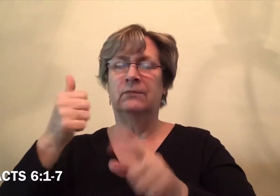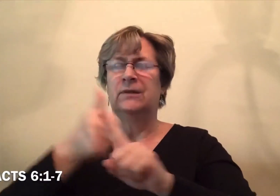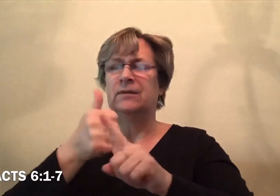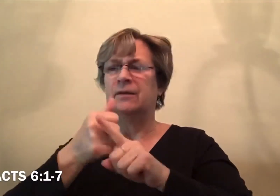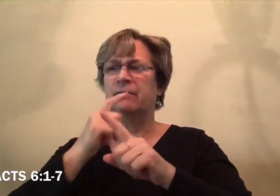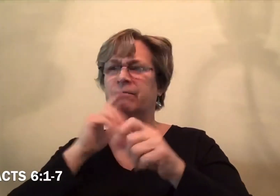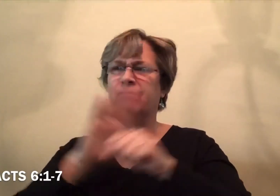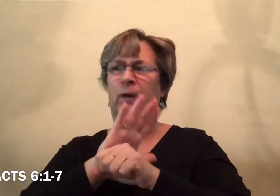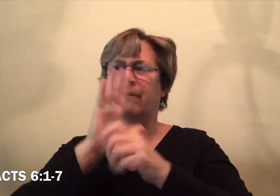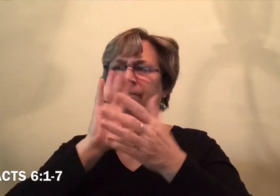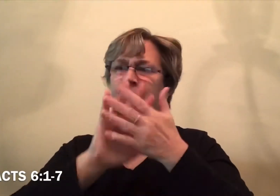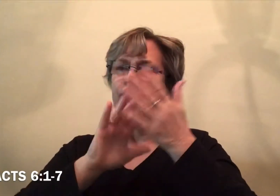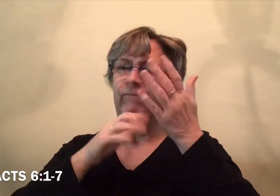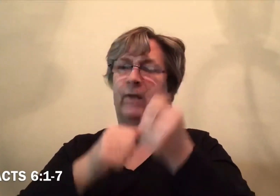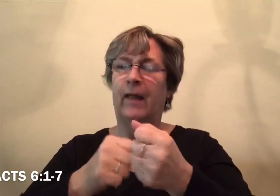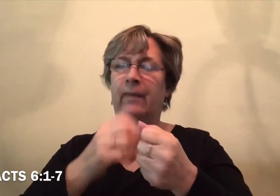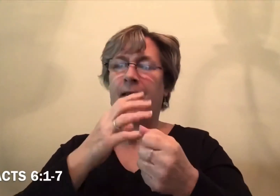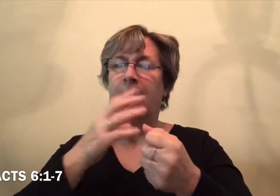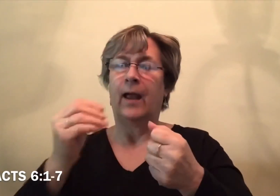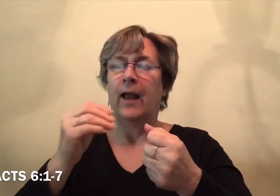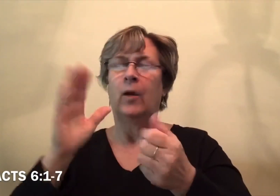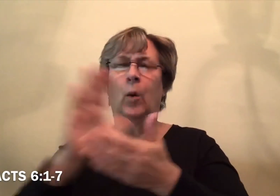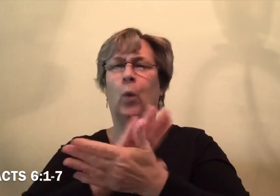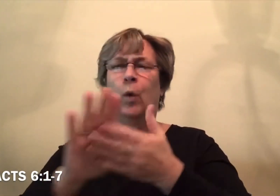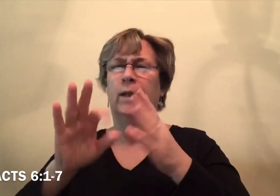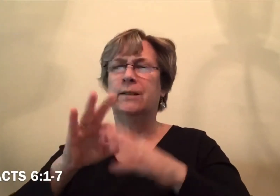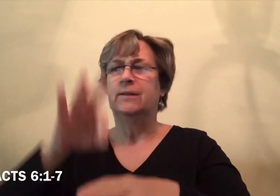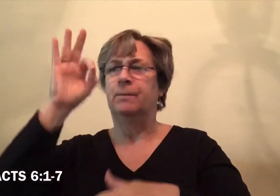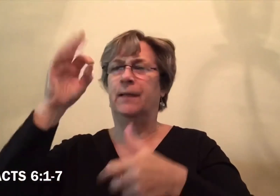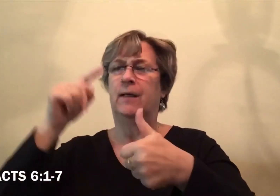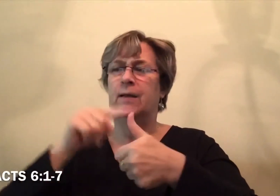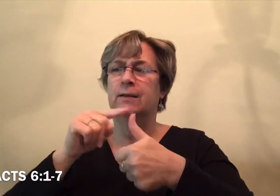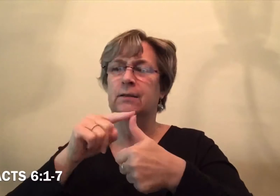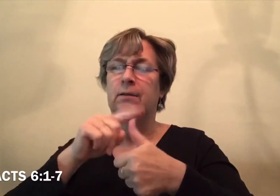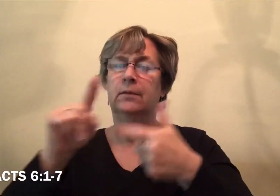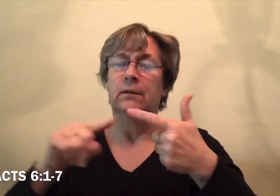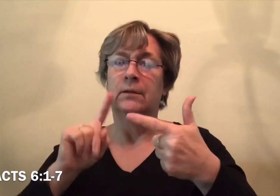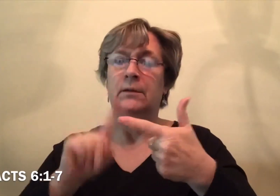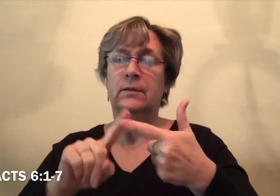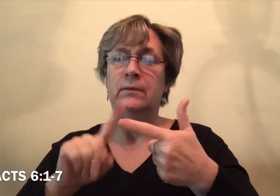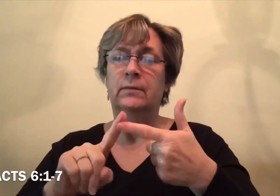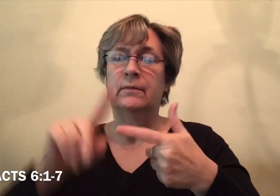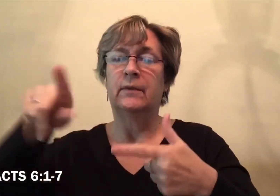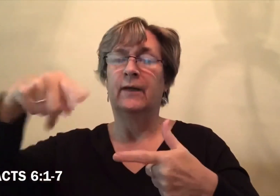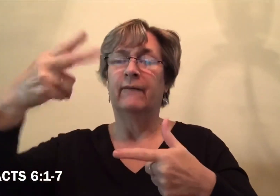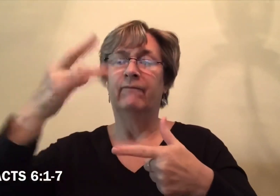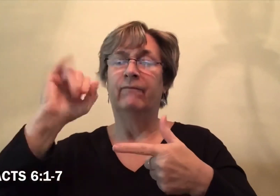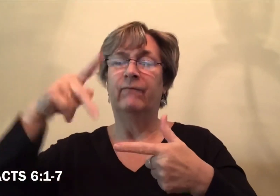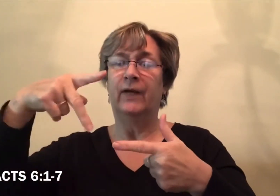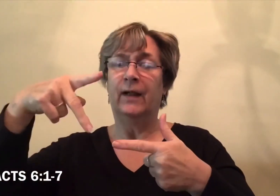a man filled with faith and the Holy Spirit. Also Philip,